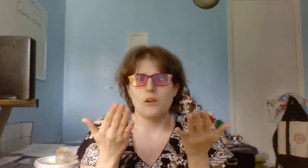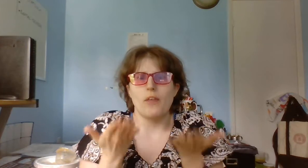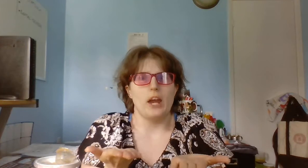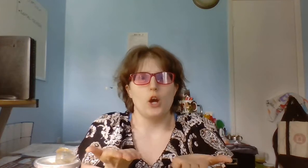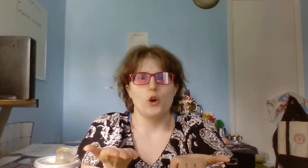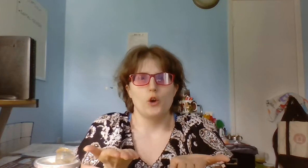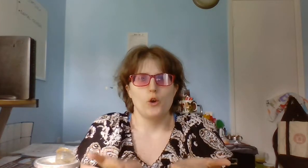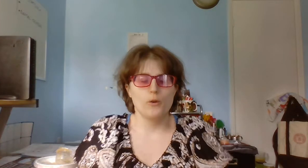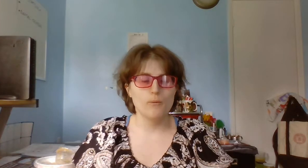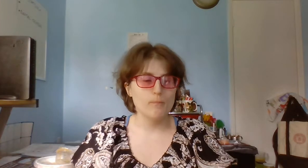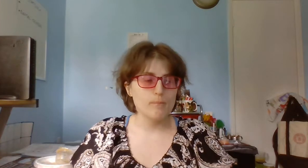still there.